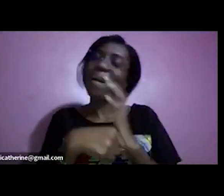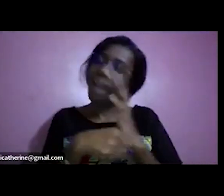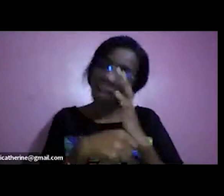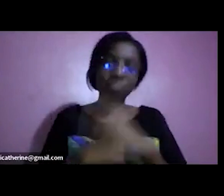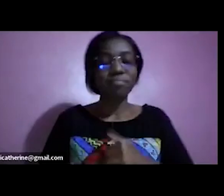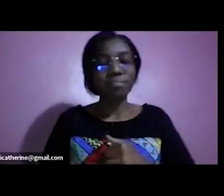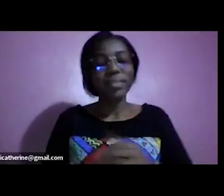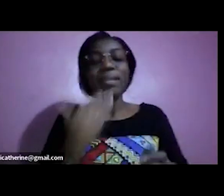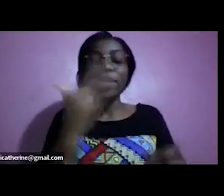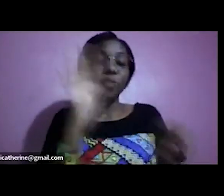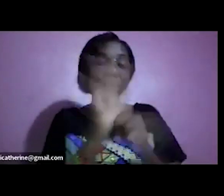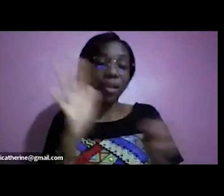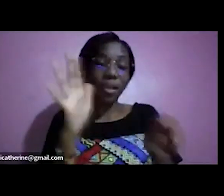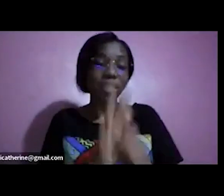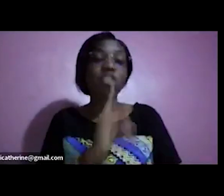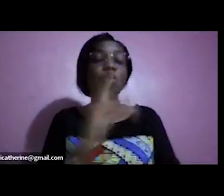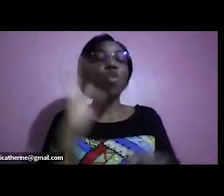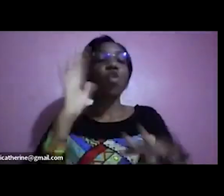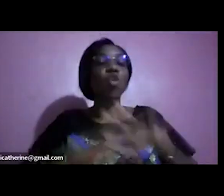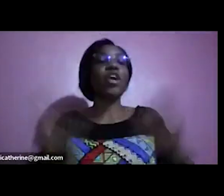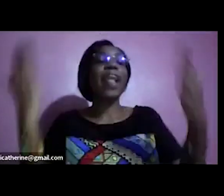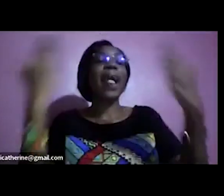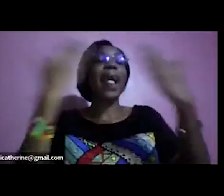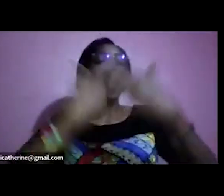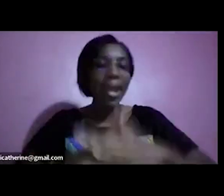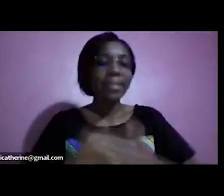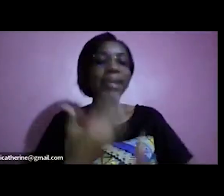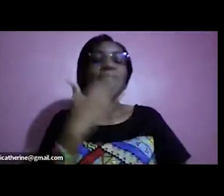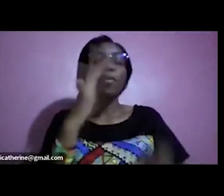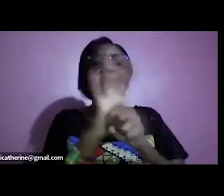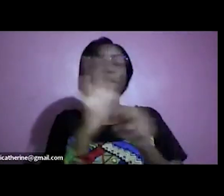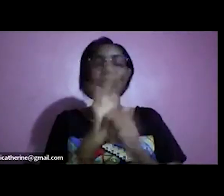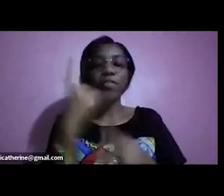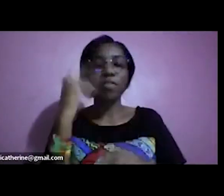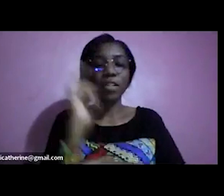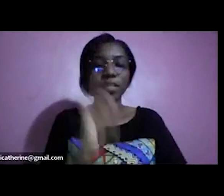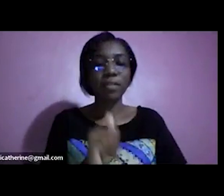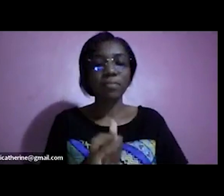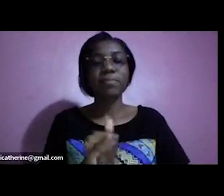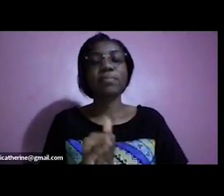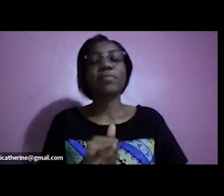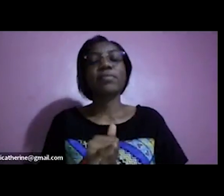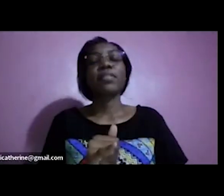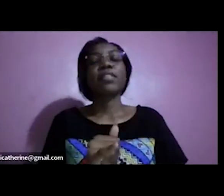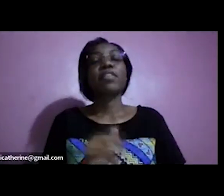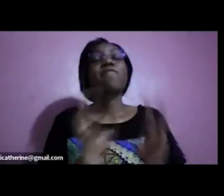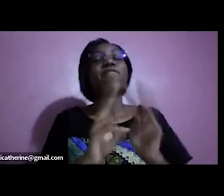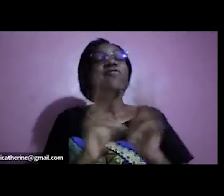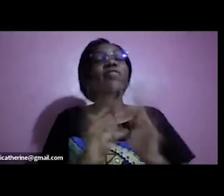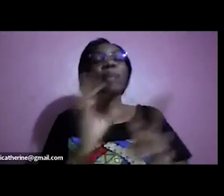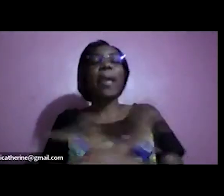so much grace allow me to say good night and thank you so much for holding this it's quite an empowering thing